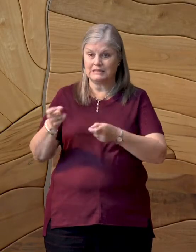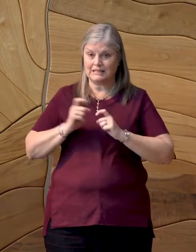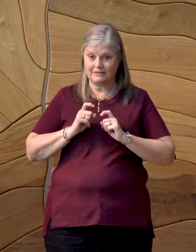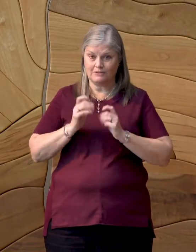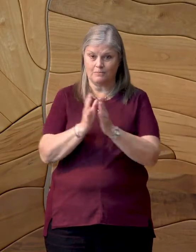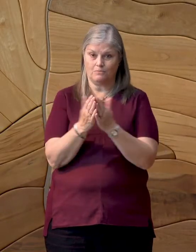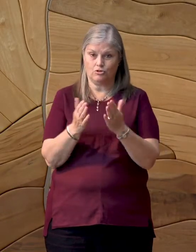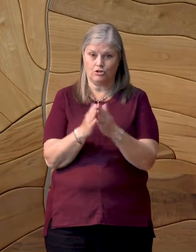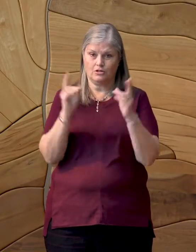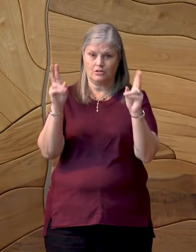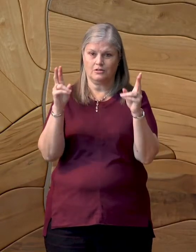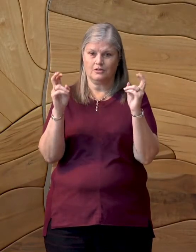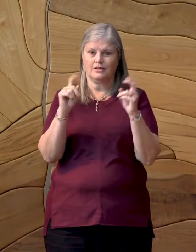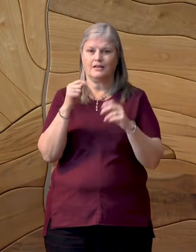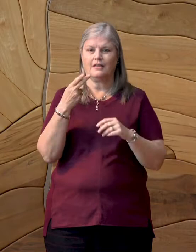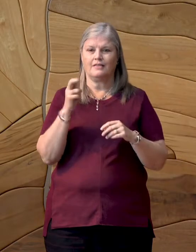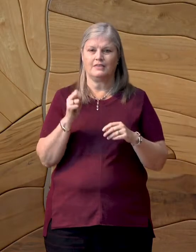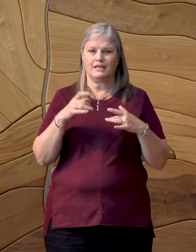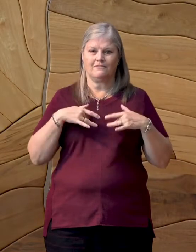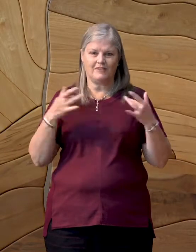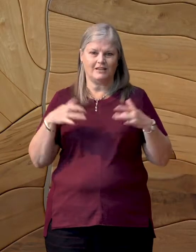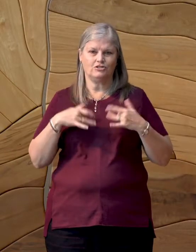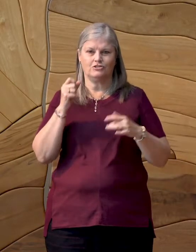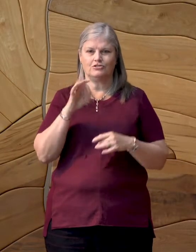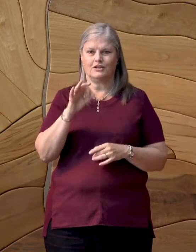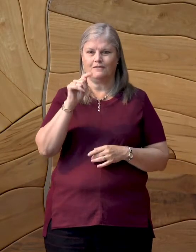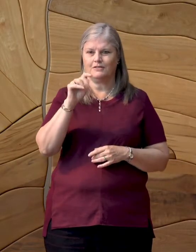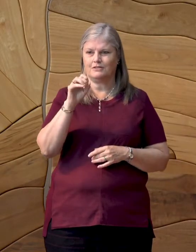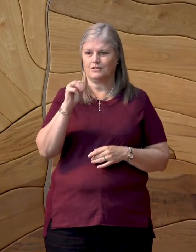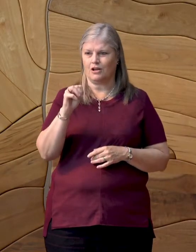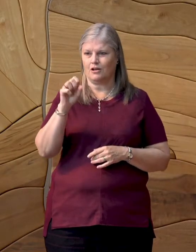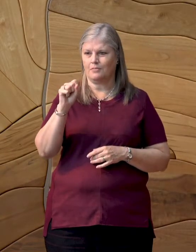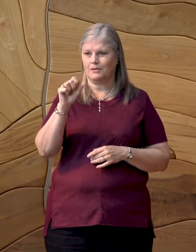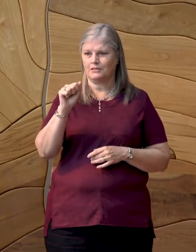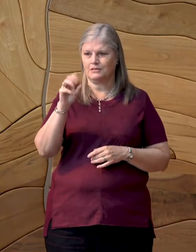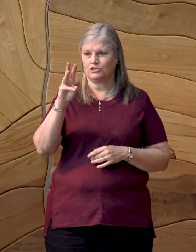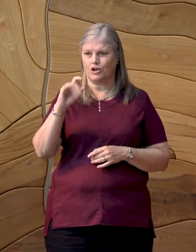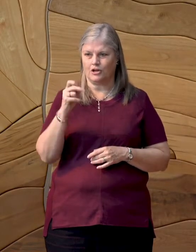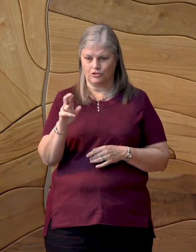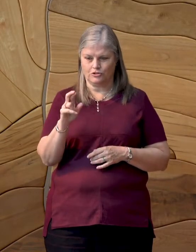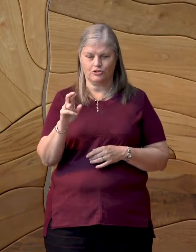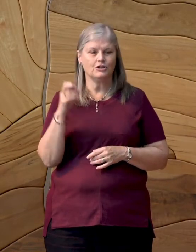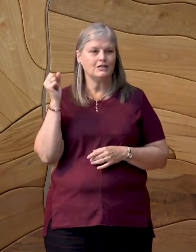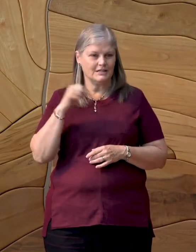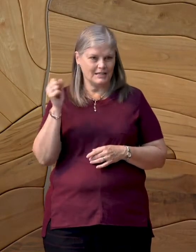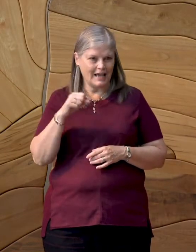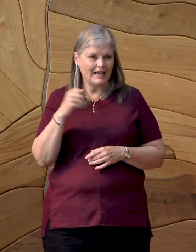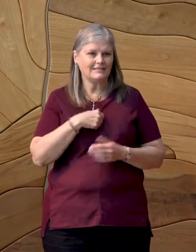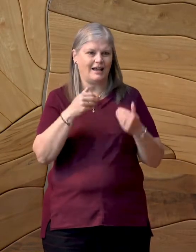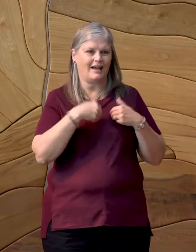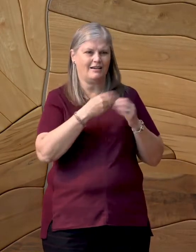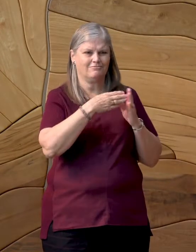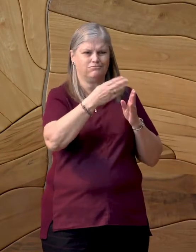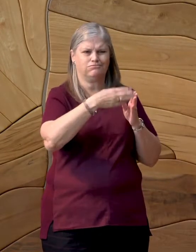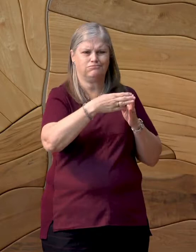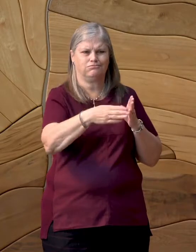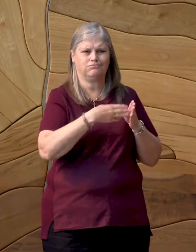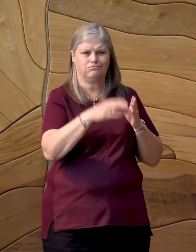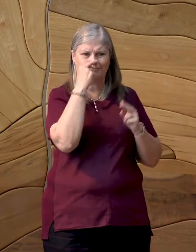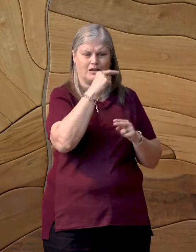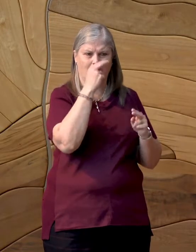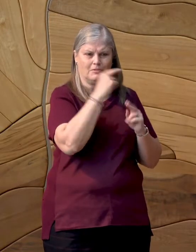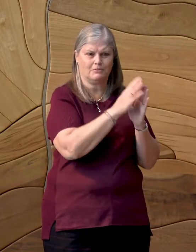a book titled The Adventures of Tom Sawyer. Though I had an impressive collection of comic books,